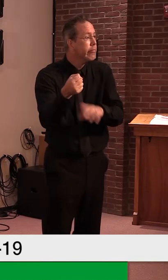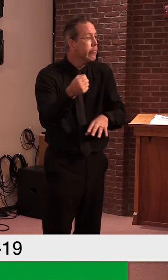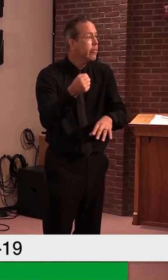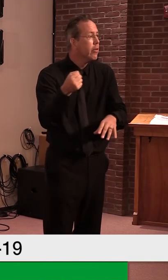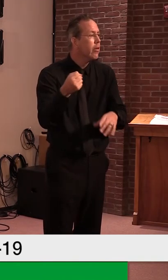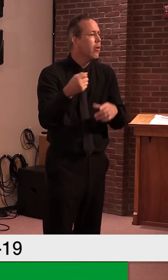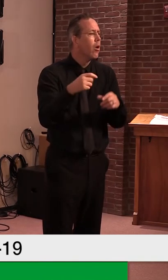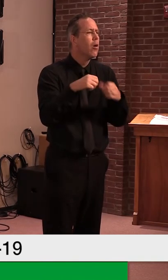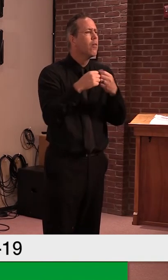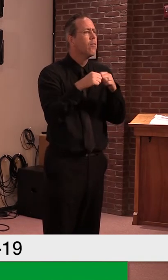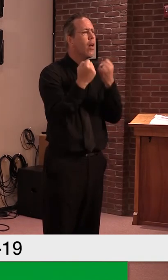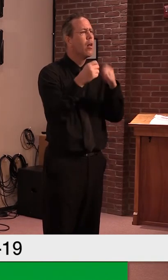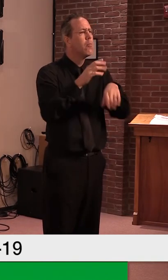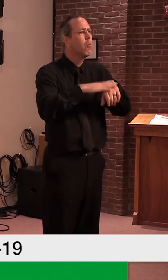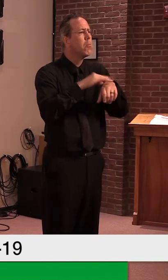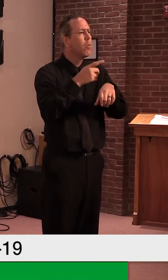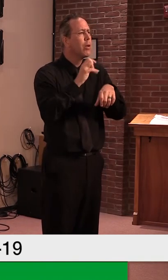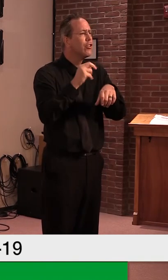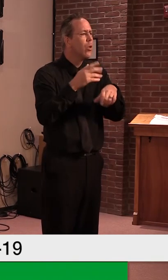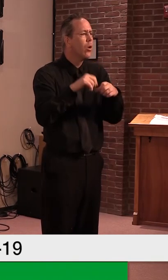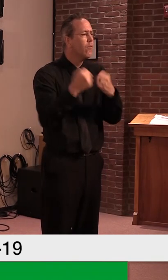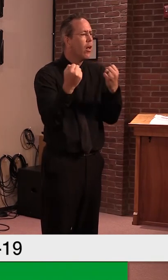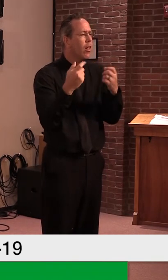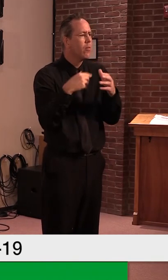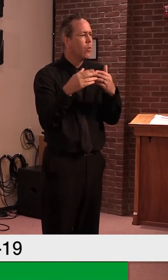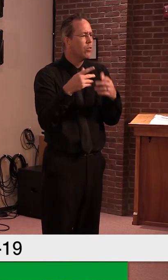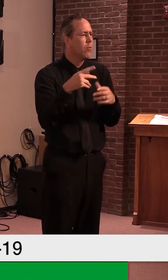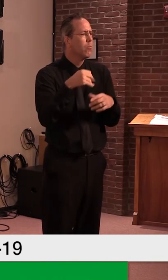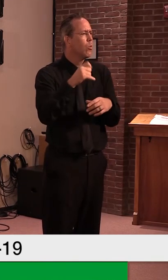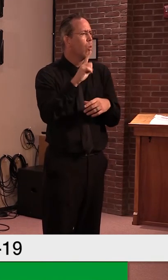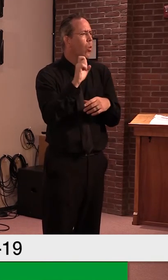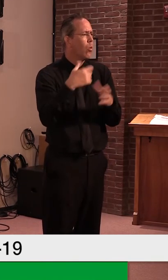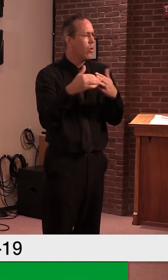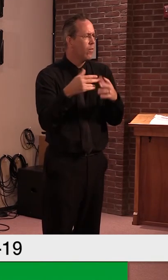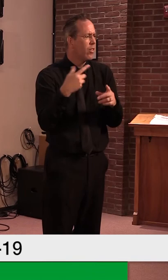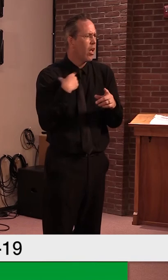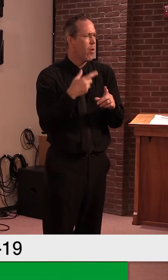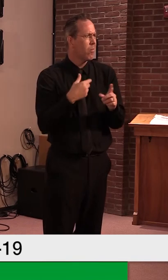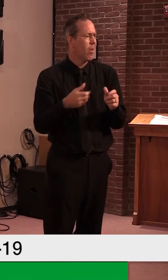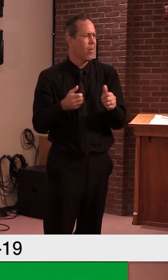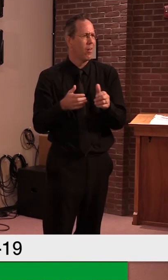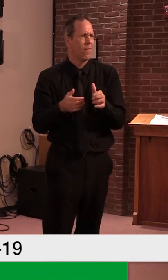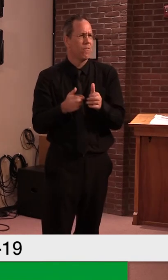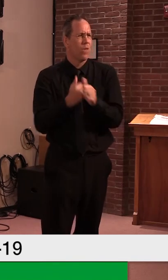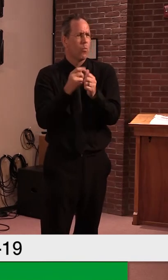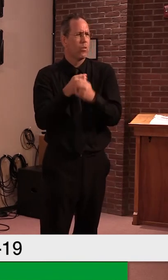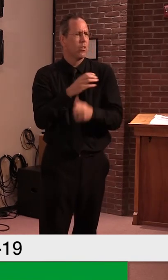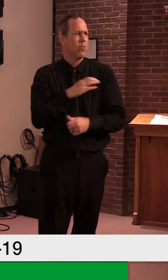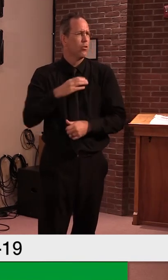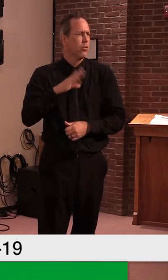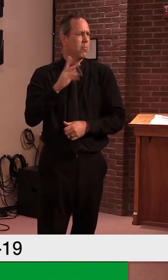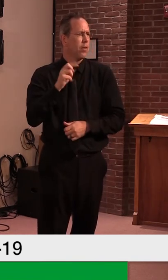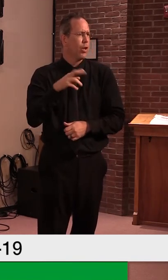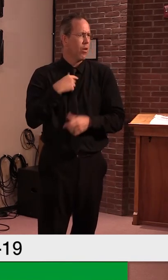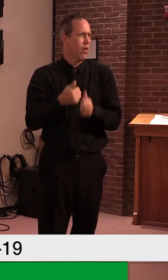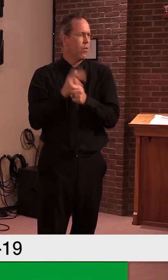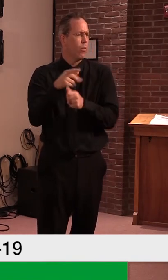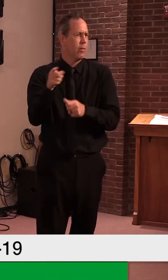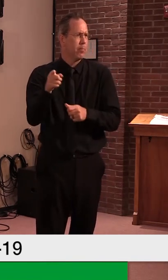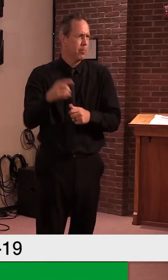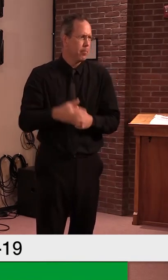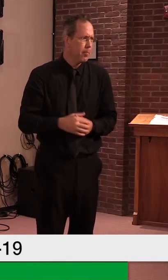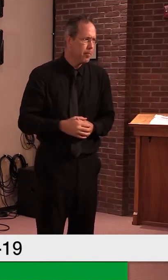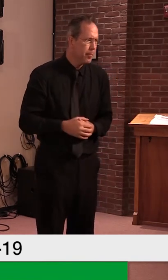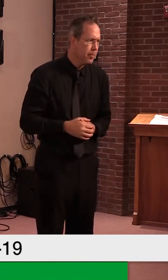commissioner follow up with you on that. Thank you very, thank you very much. I guess you're off the hook then. Thank